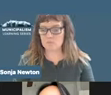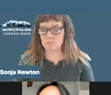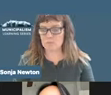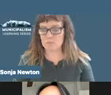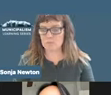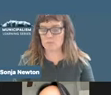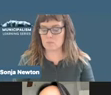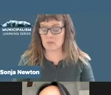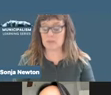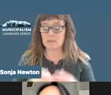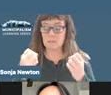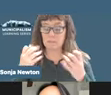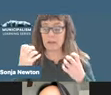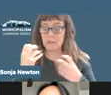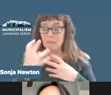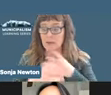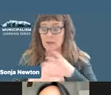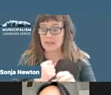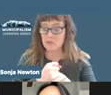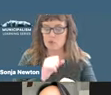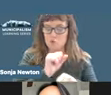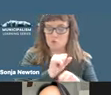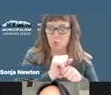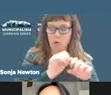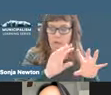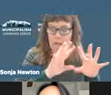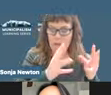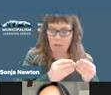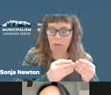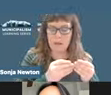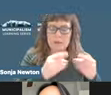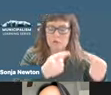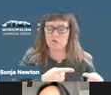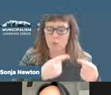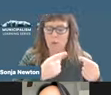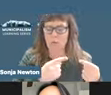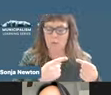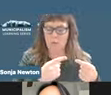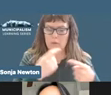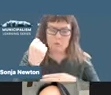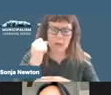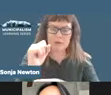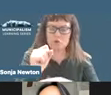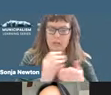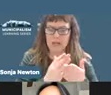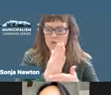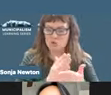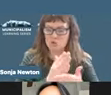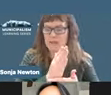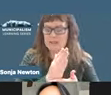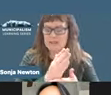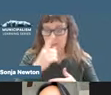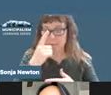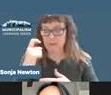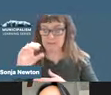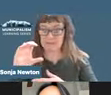So we know that for centuries, working class communities have struggled to exercise their rights in the civic sphere, as well as control over their